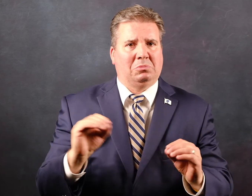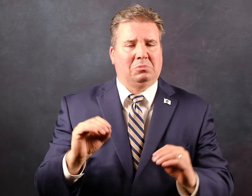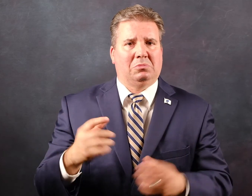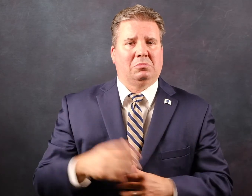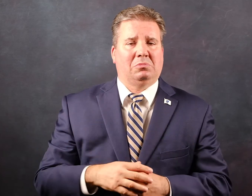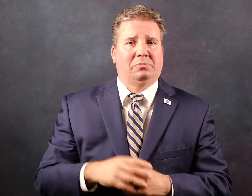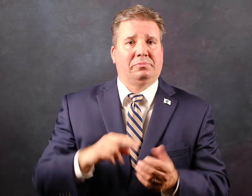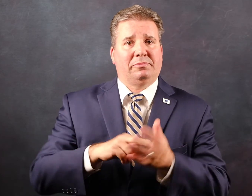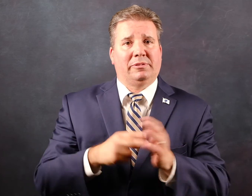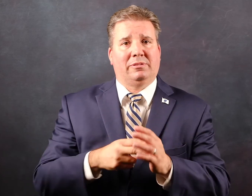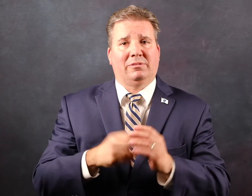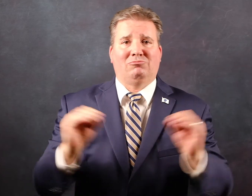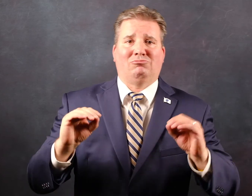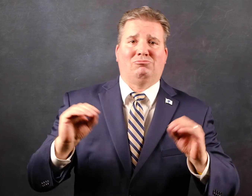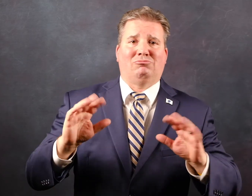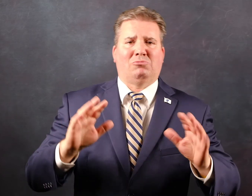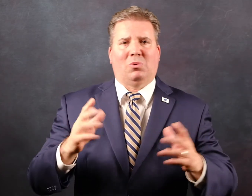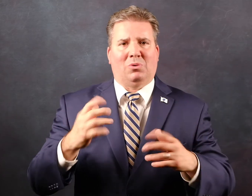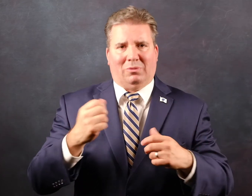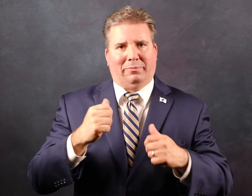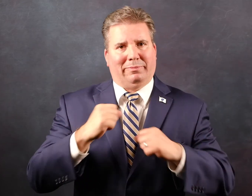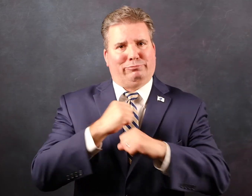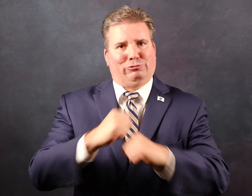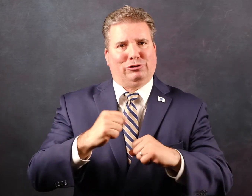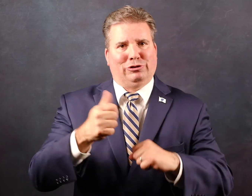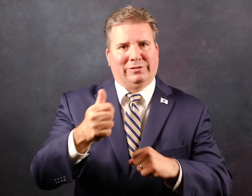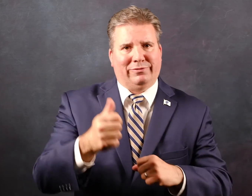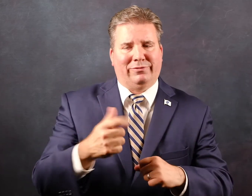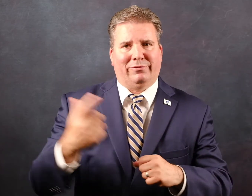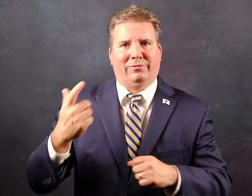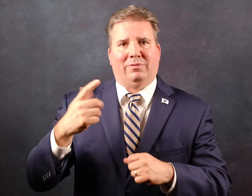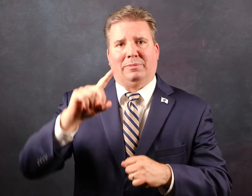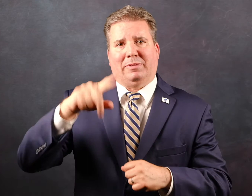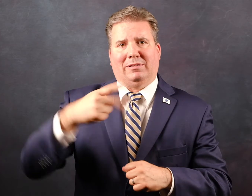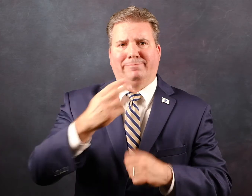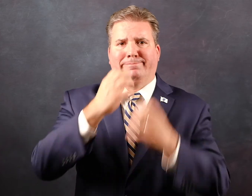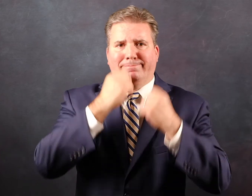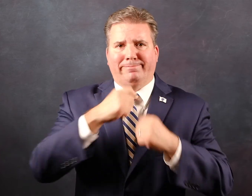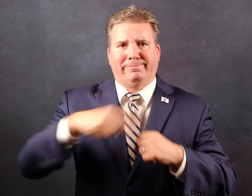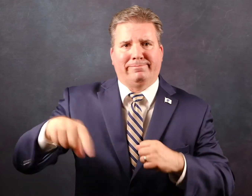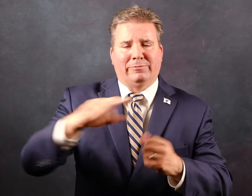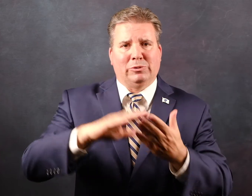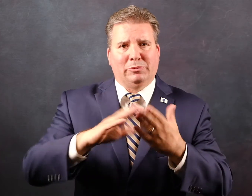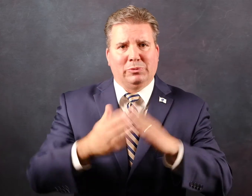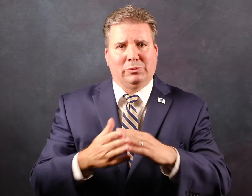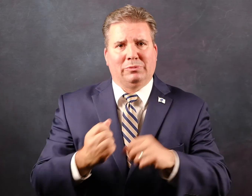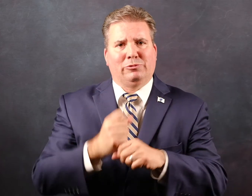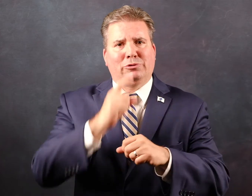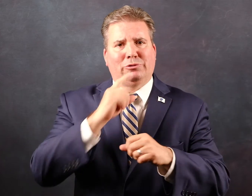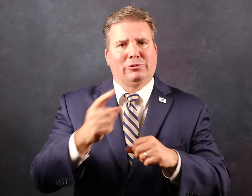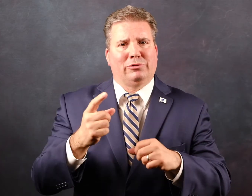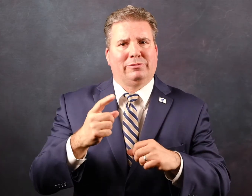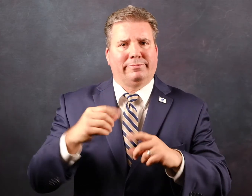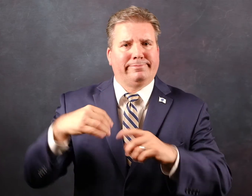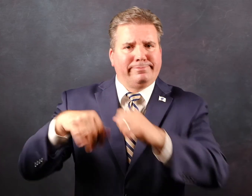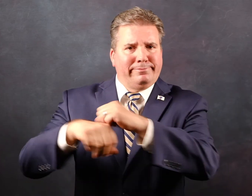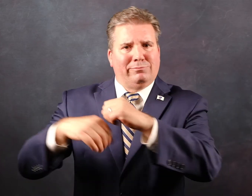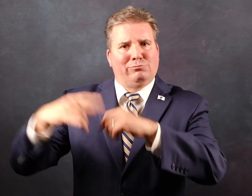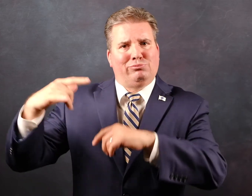2013 and though there is no been no human infections Department of Public Health still